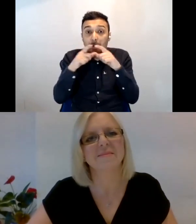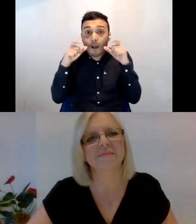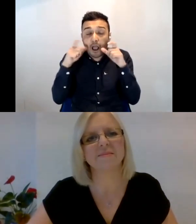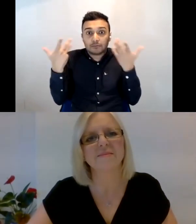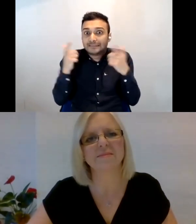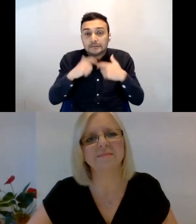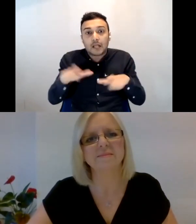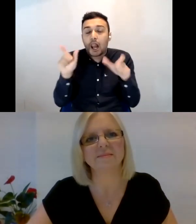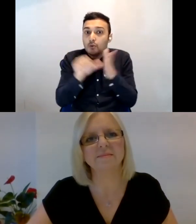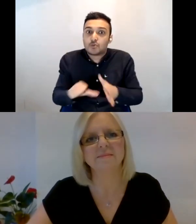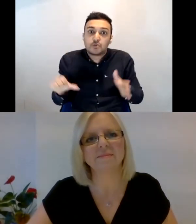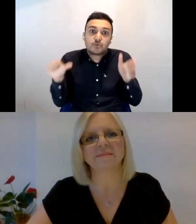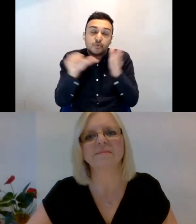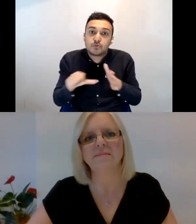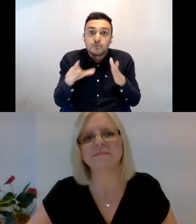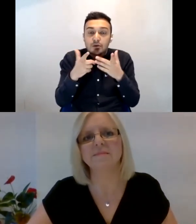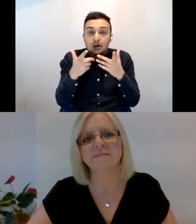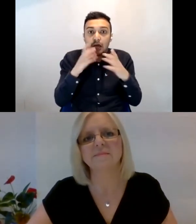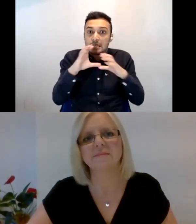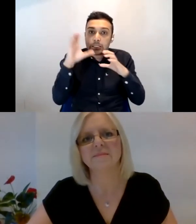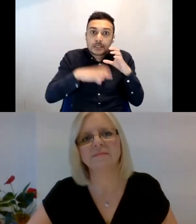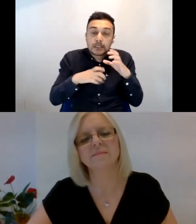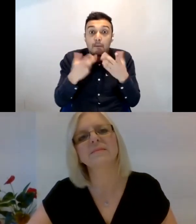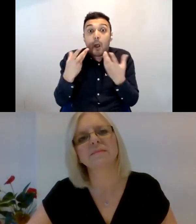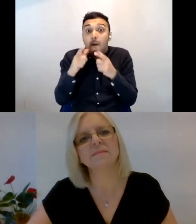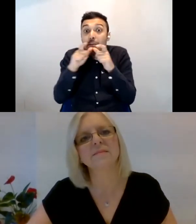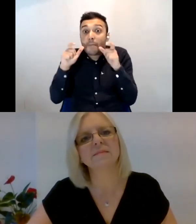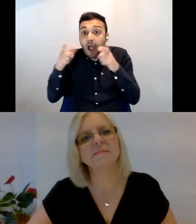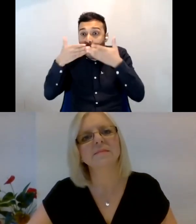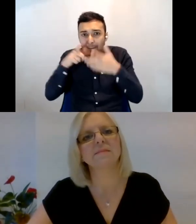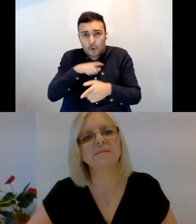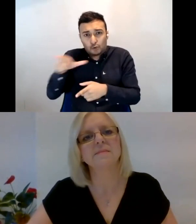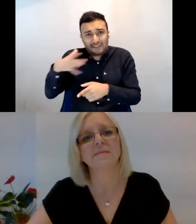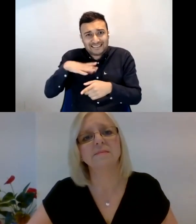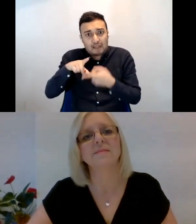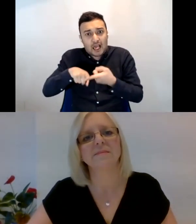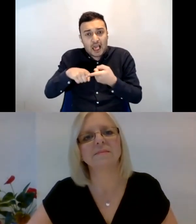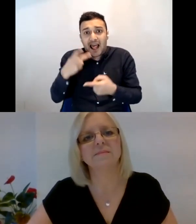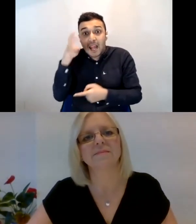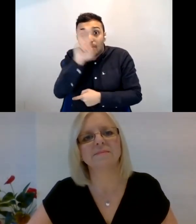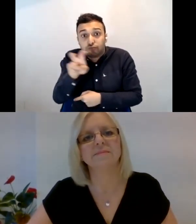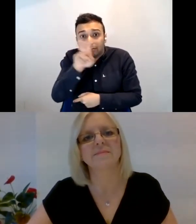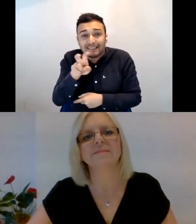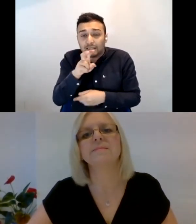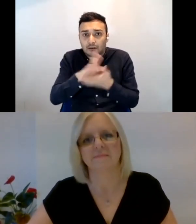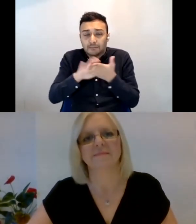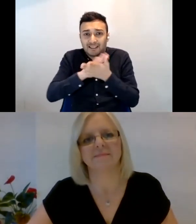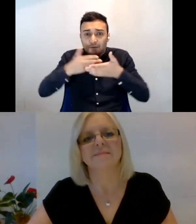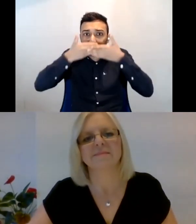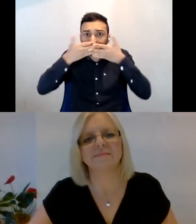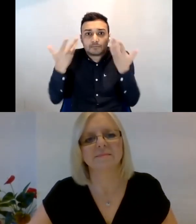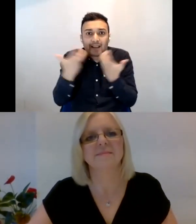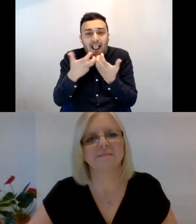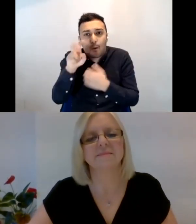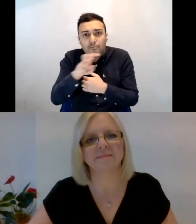communicate, but obviously with the mask, a big thing to her is actually lip reading. She lip reads a lot. So not being able to do that obviously